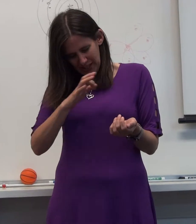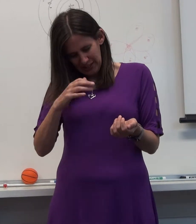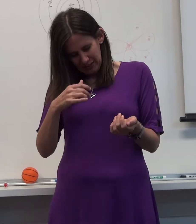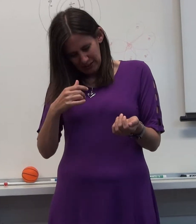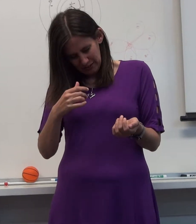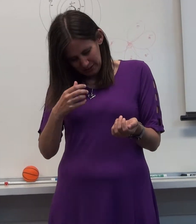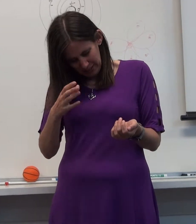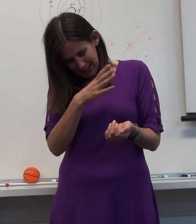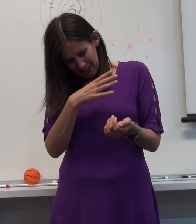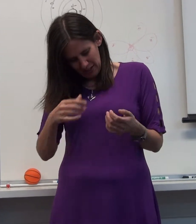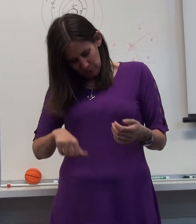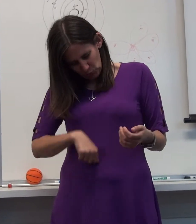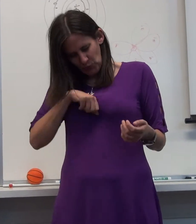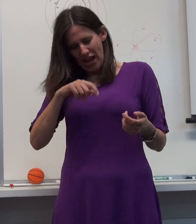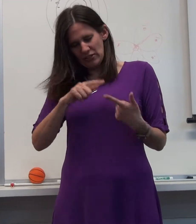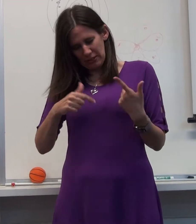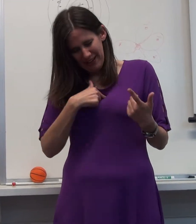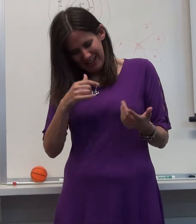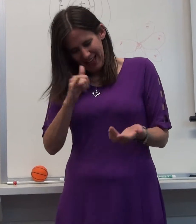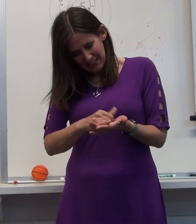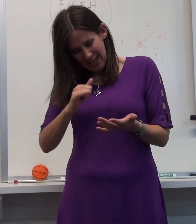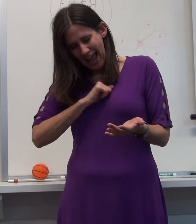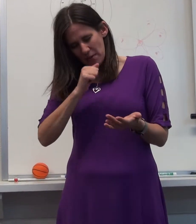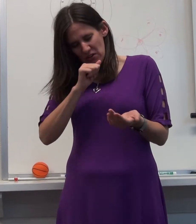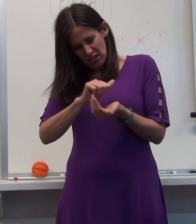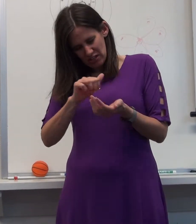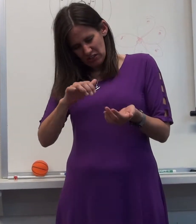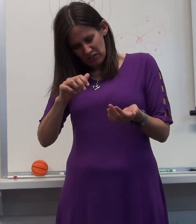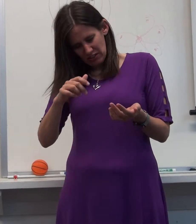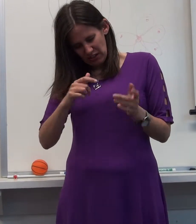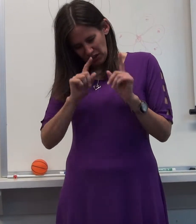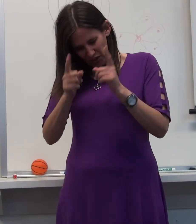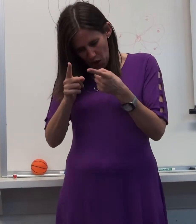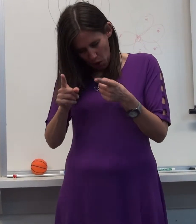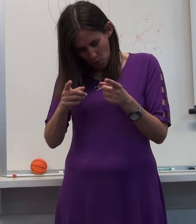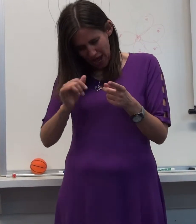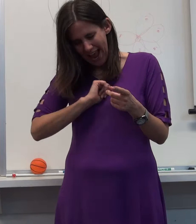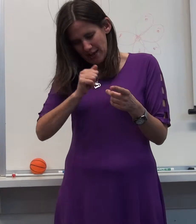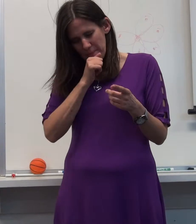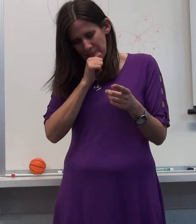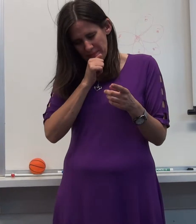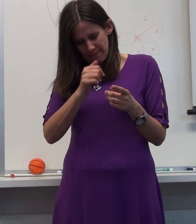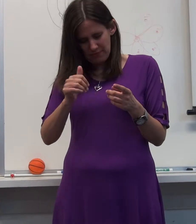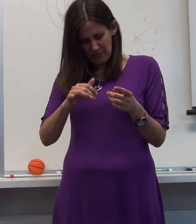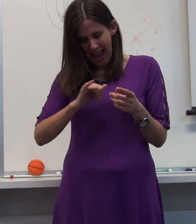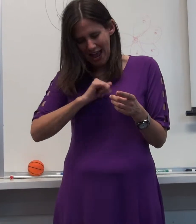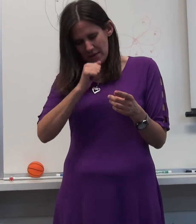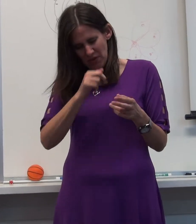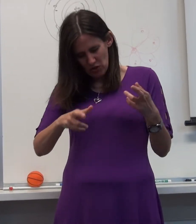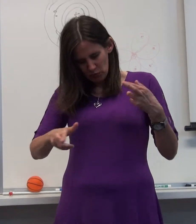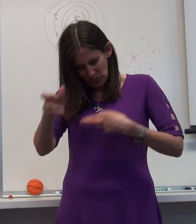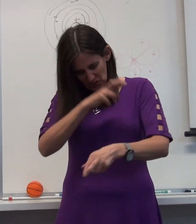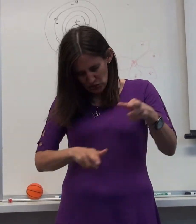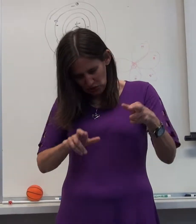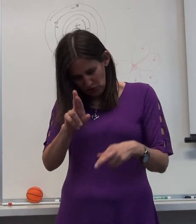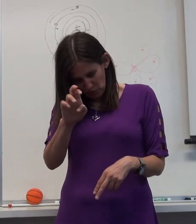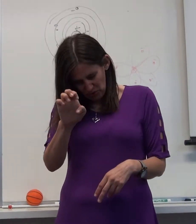Jonathan Frost, he was very proud of me that I'm head of this, and that I'm